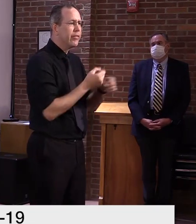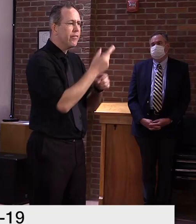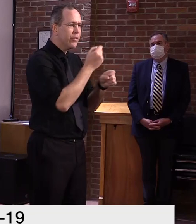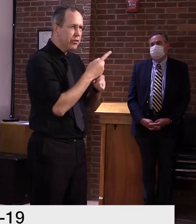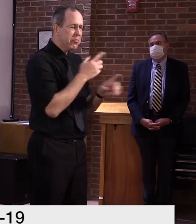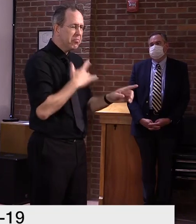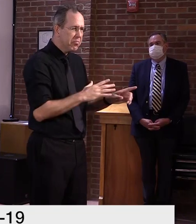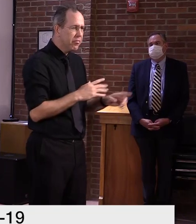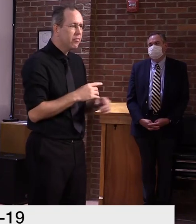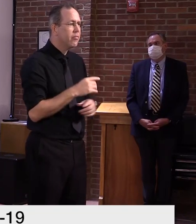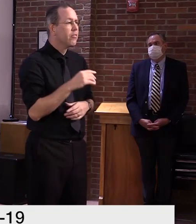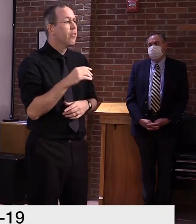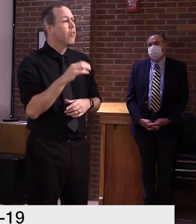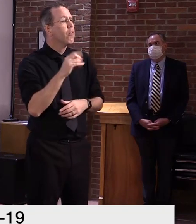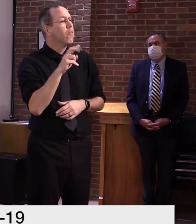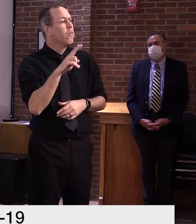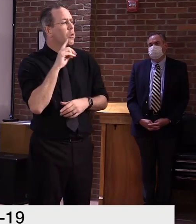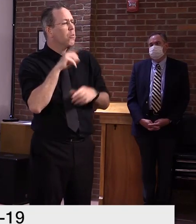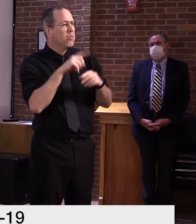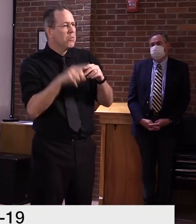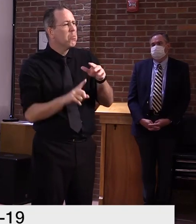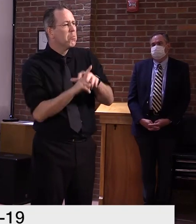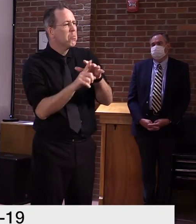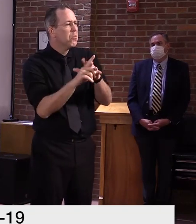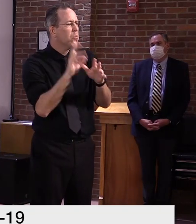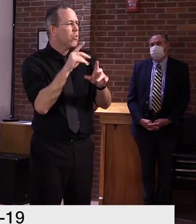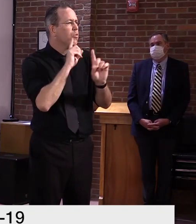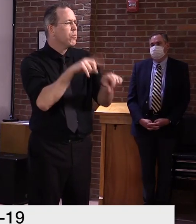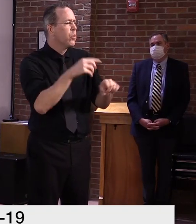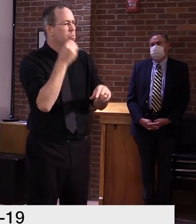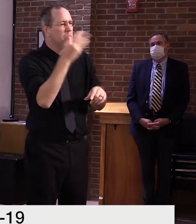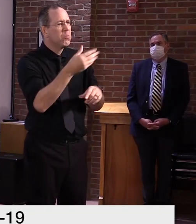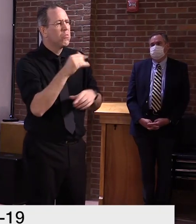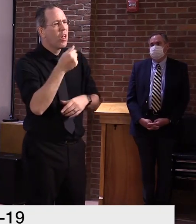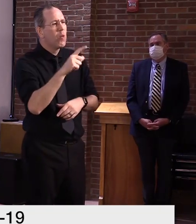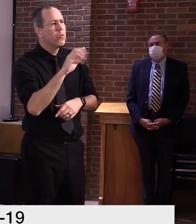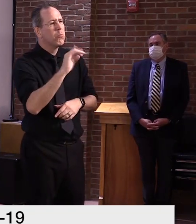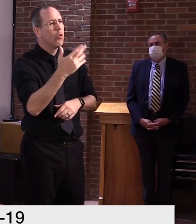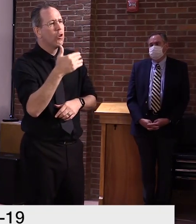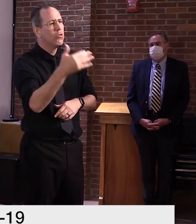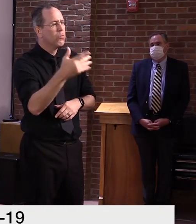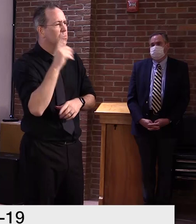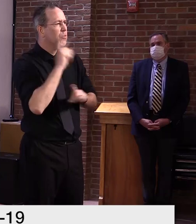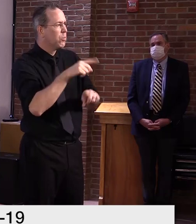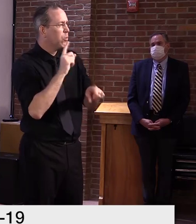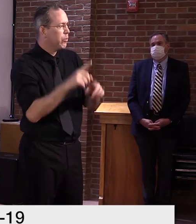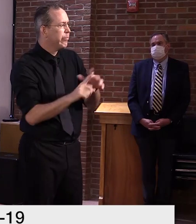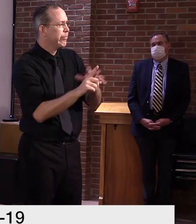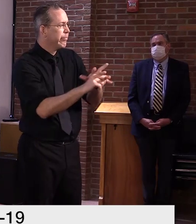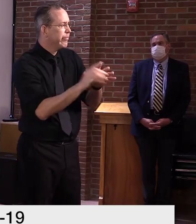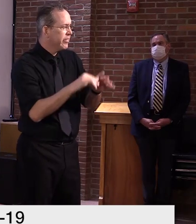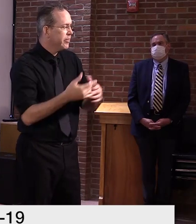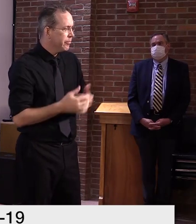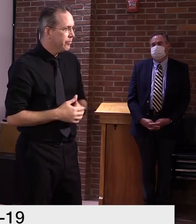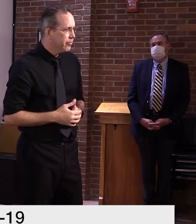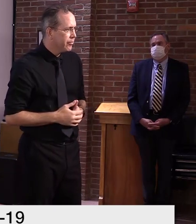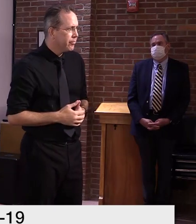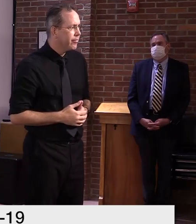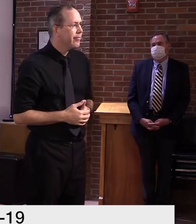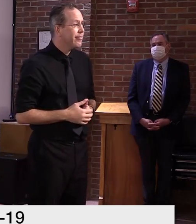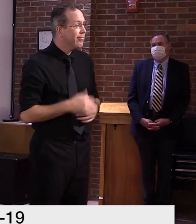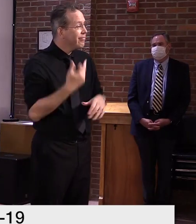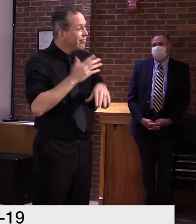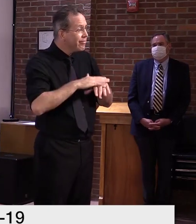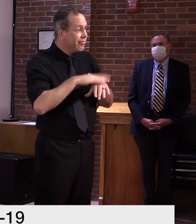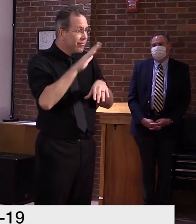measure in the next few months as we start to see flu activity again, uh, which is a reminder, everyone get your flu shot when it's